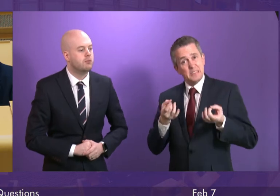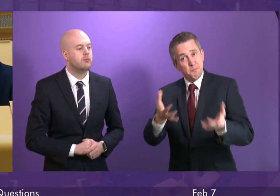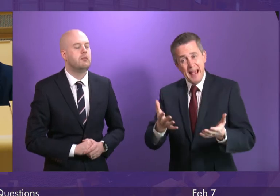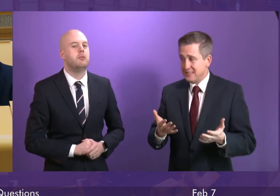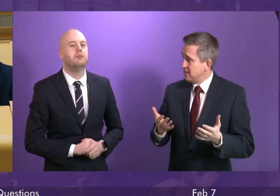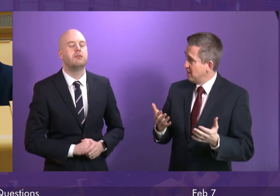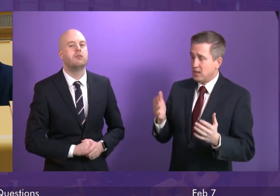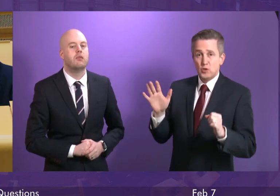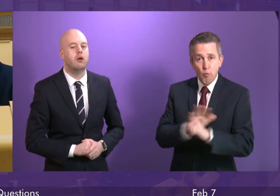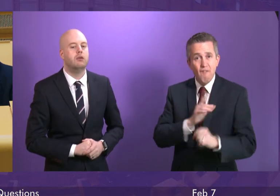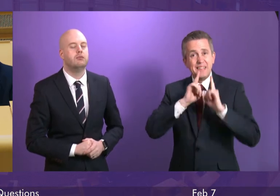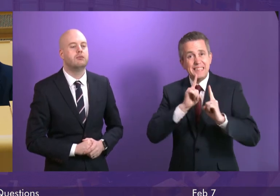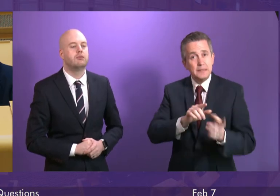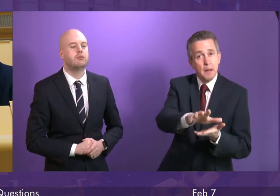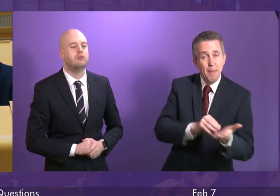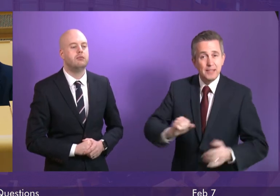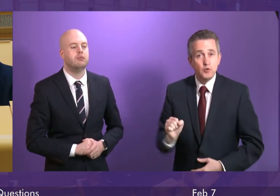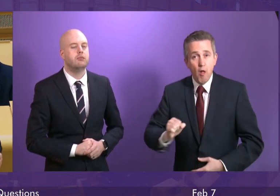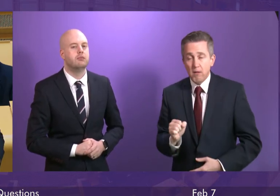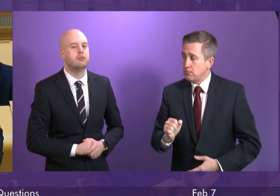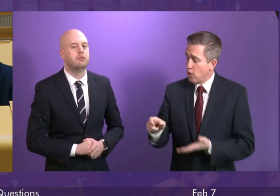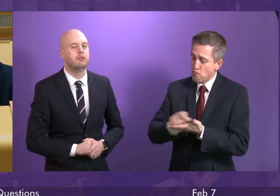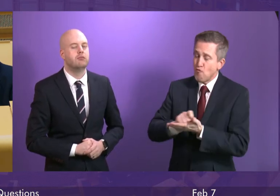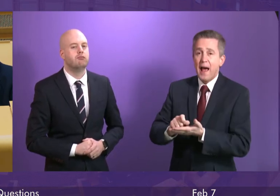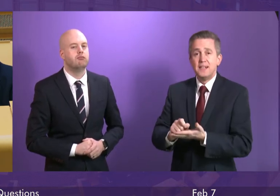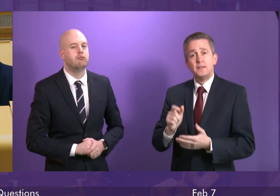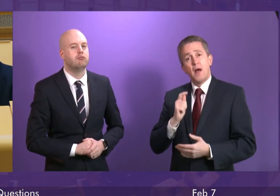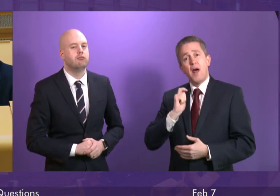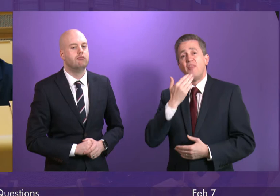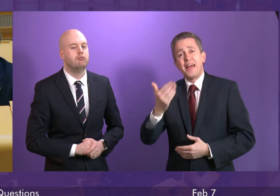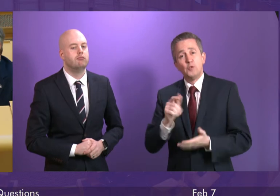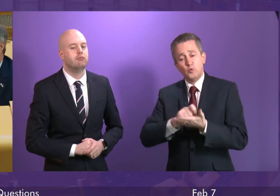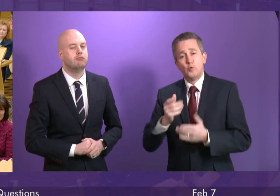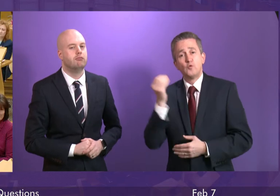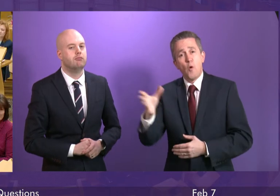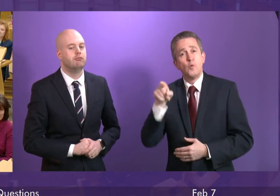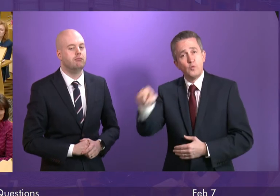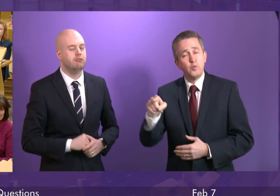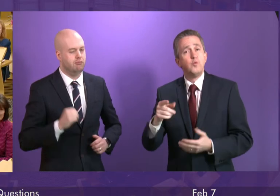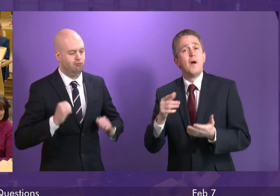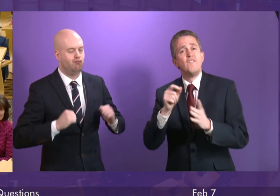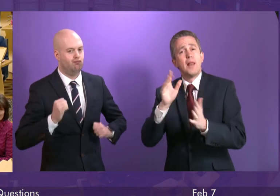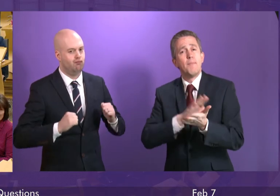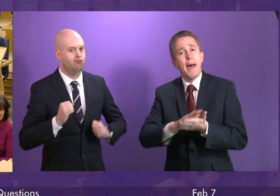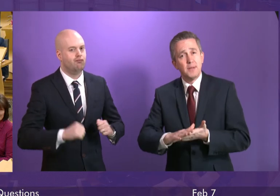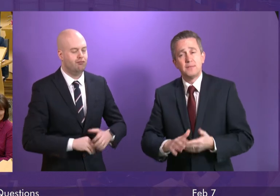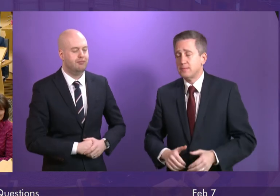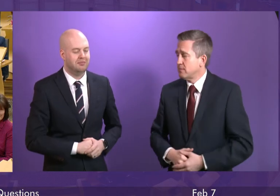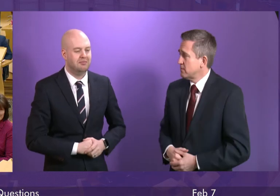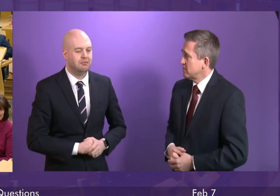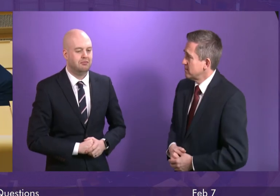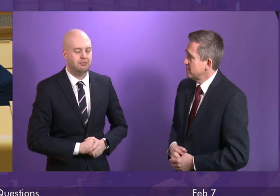mess you're making of teachers pay, I hope you'll send him a thank you note for bailing you out of your own problem. Presiding Officer,